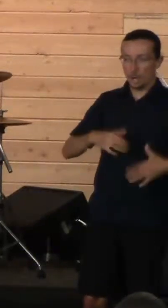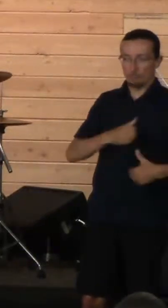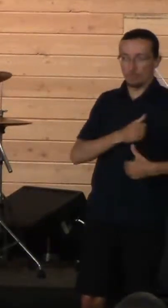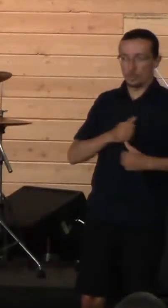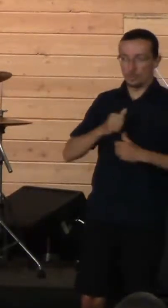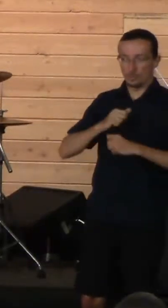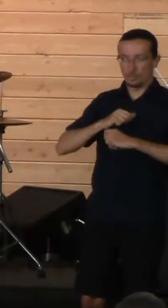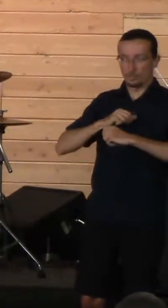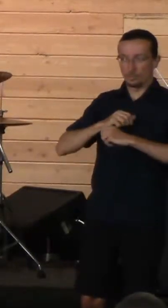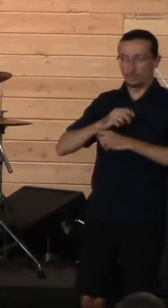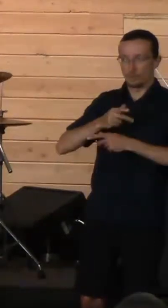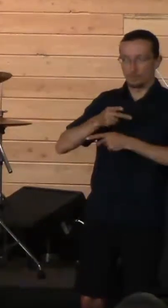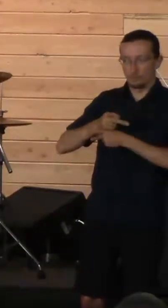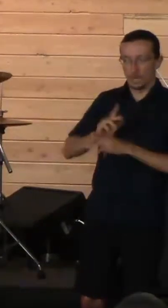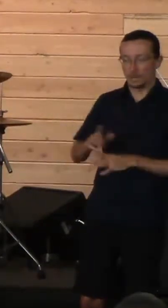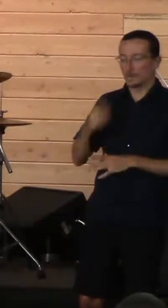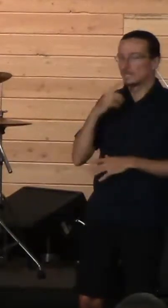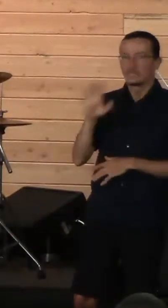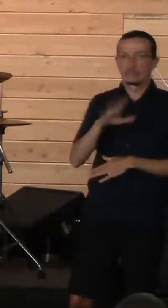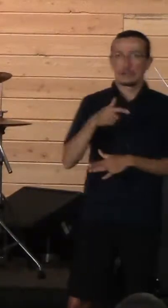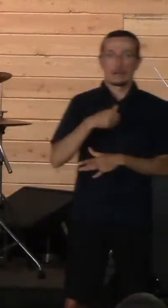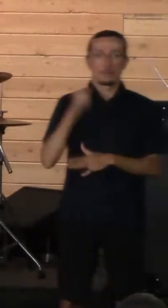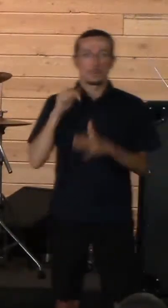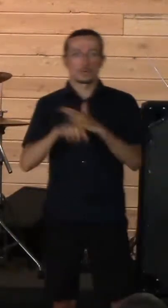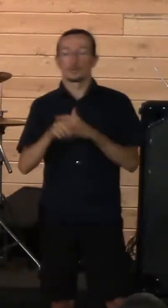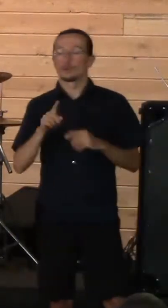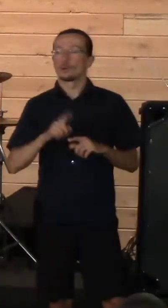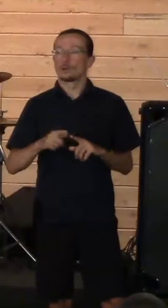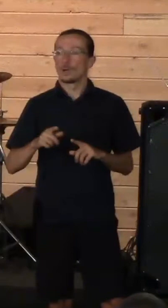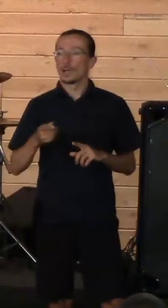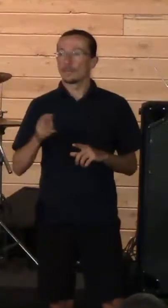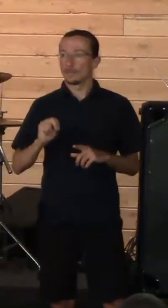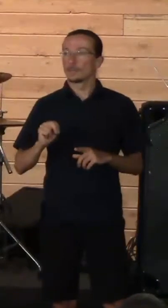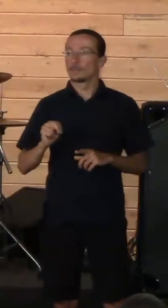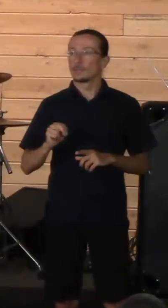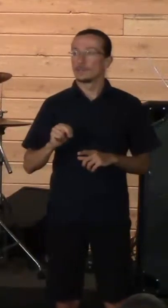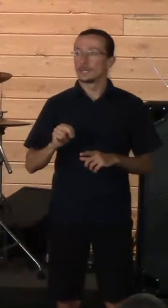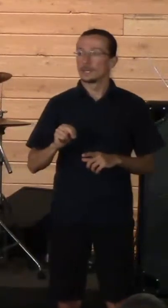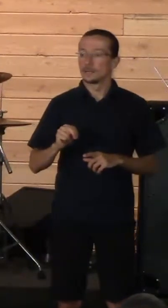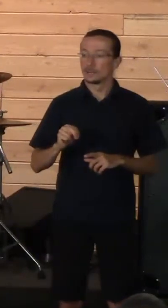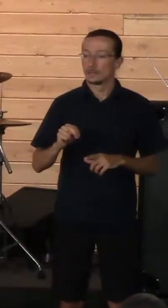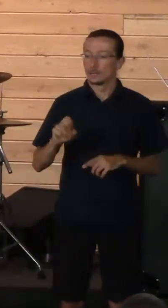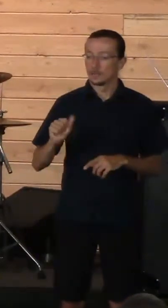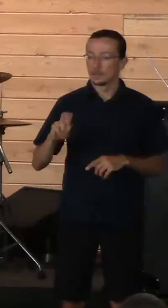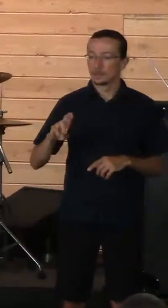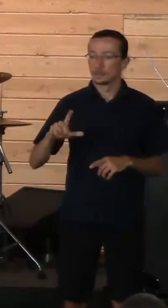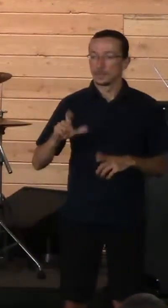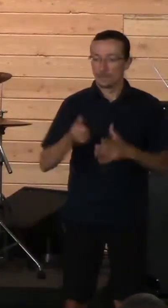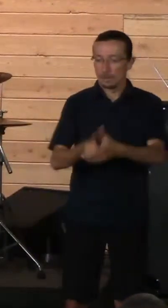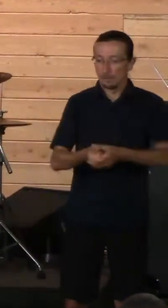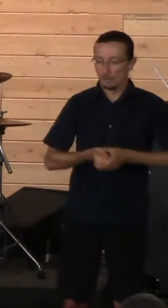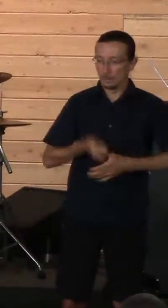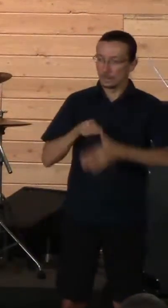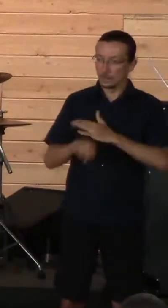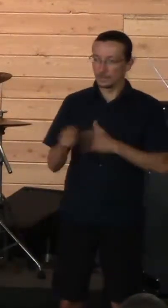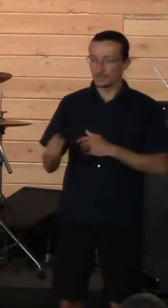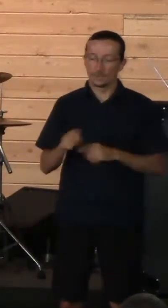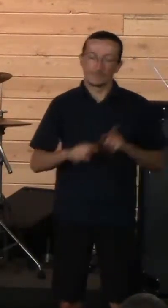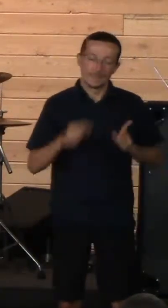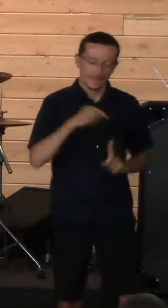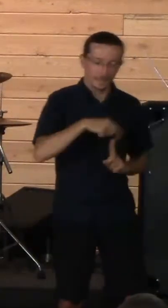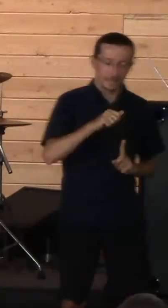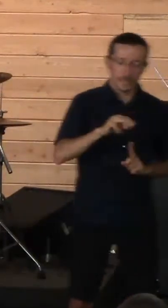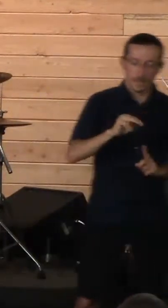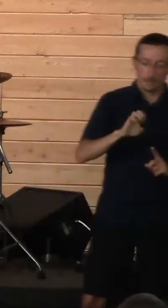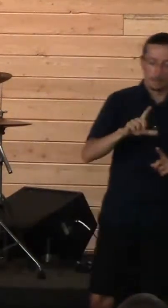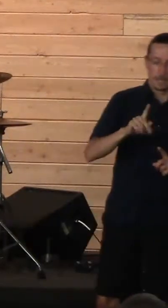Saul late falls on his own sword. But then this Amalekite is saying, no, I killed him. And I, what I think maybe